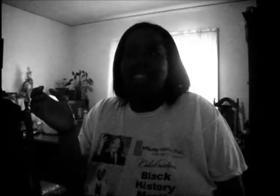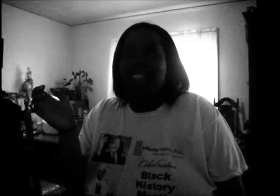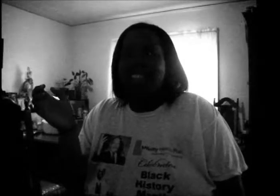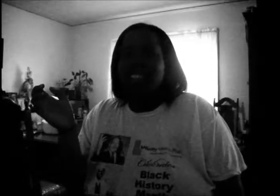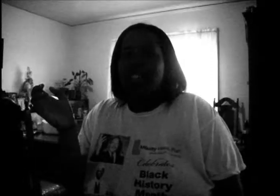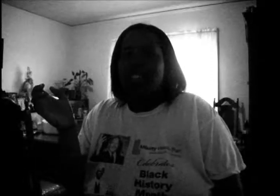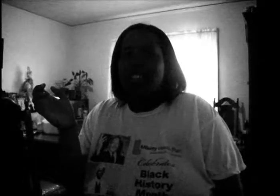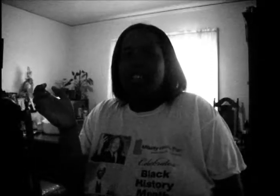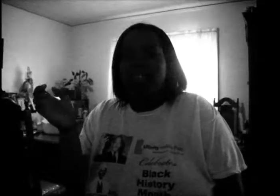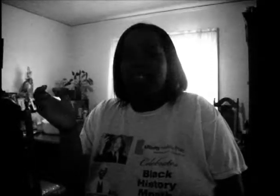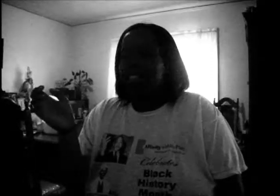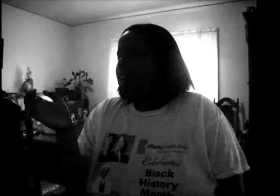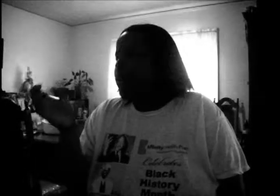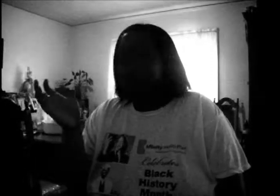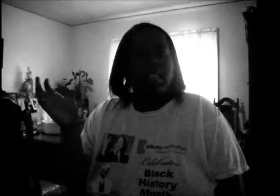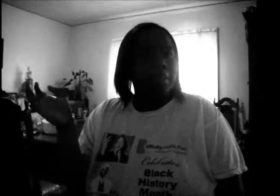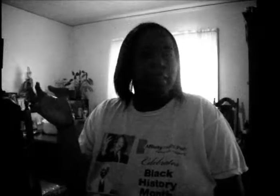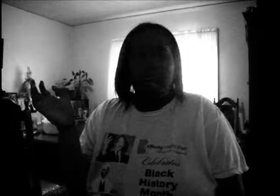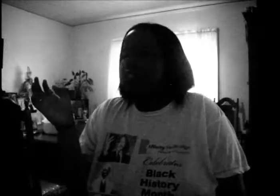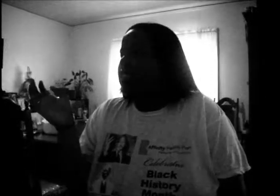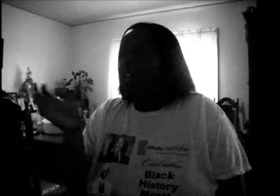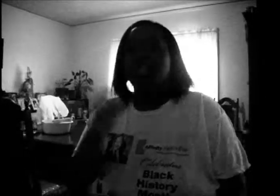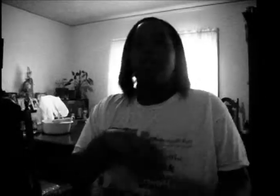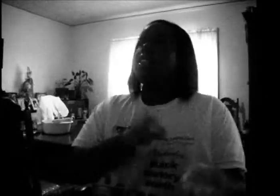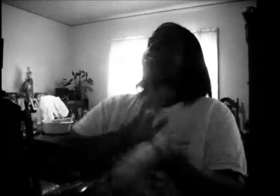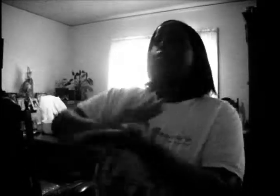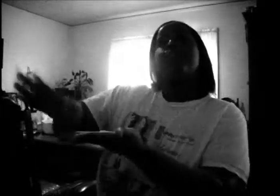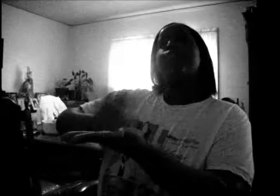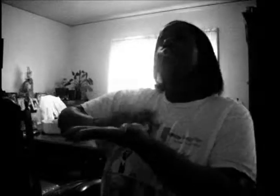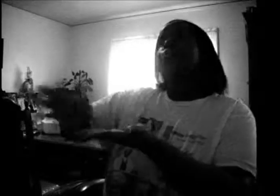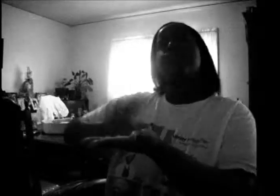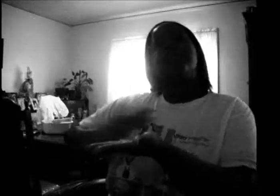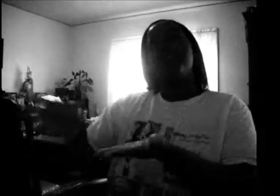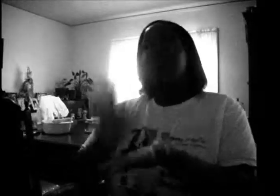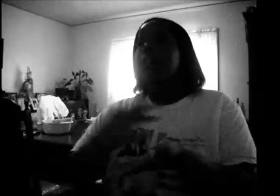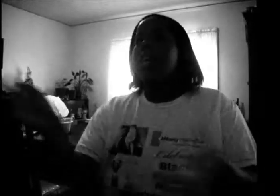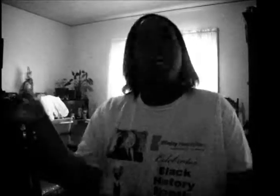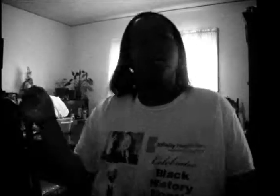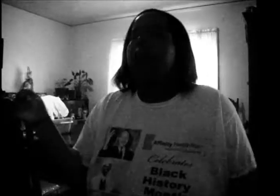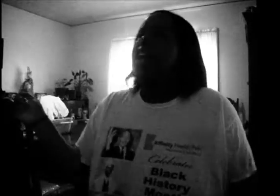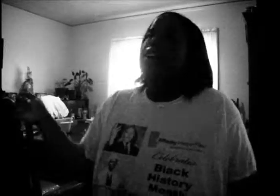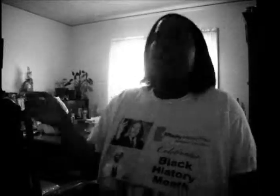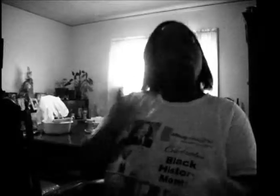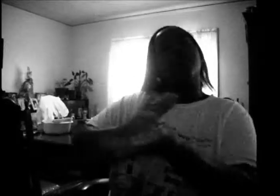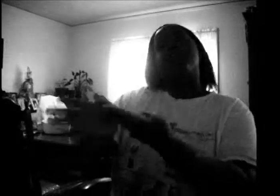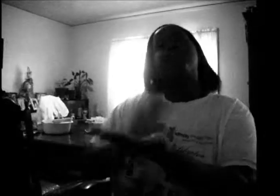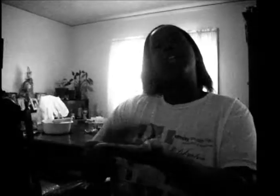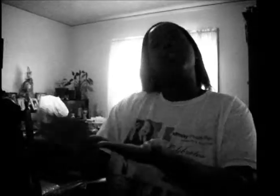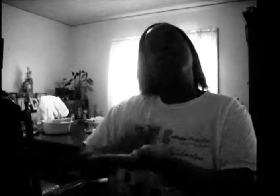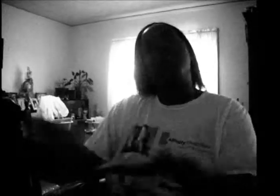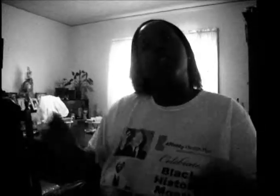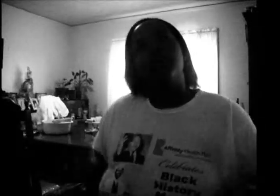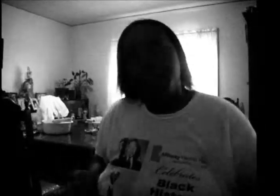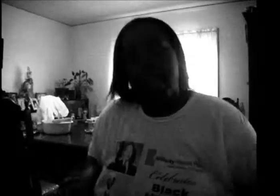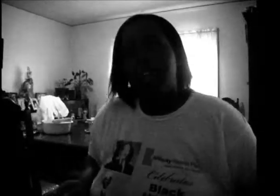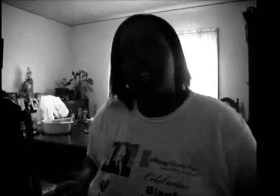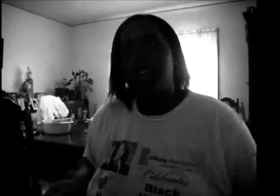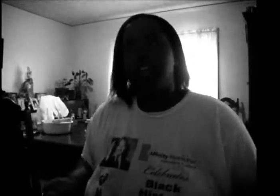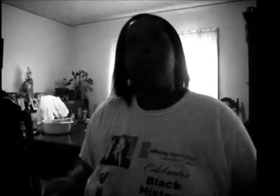I was like, damn, do I need some dollars? Like, do I need to go? Go ahead, girl. You better, you better do that. You